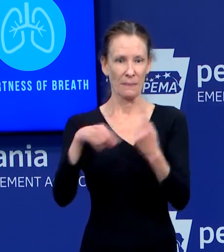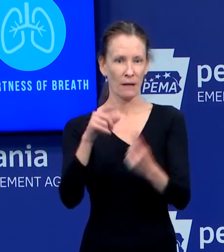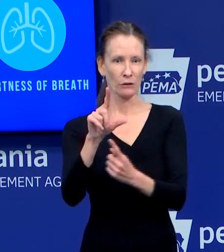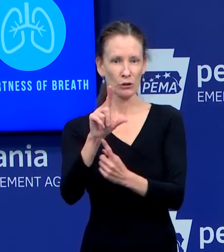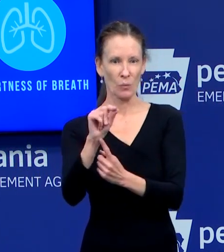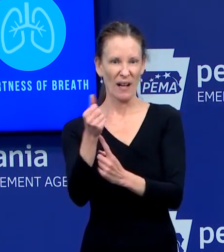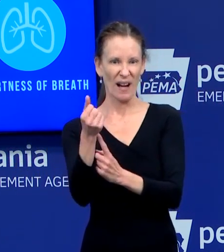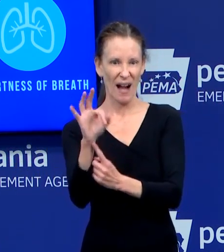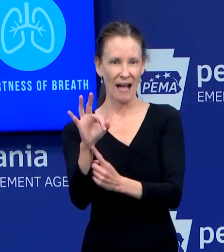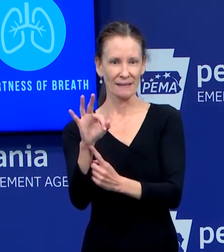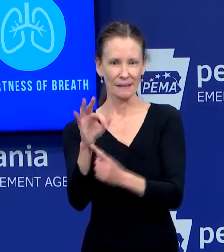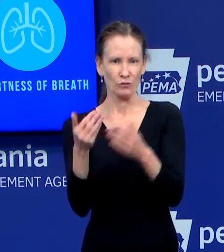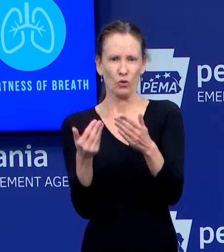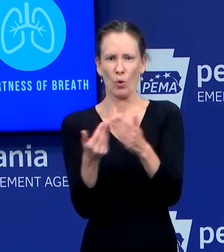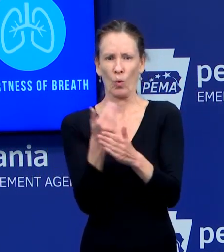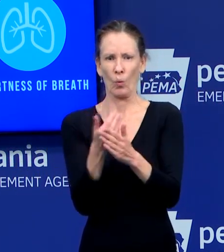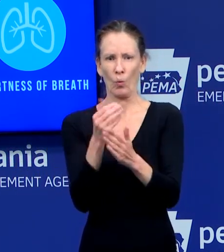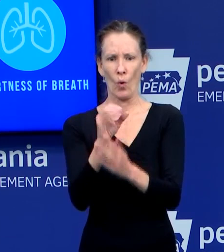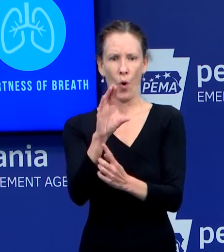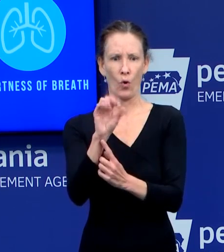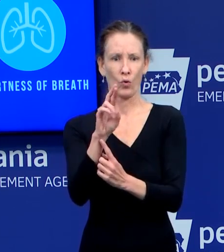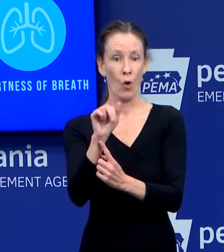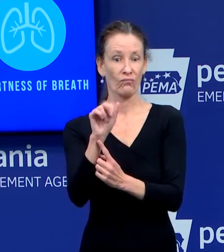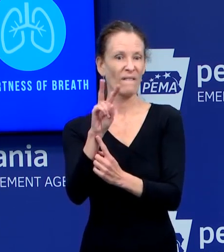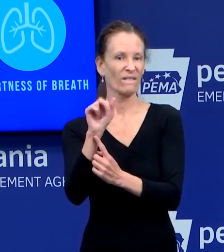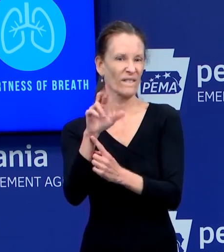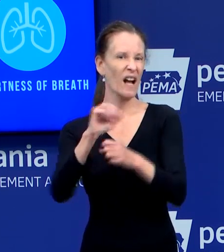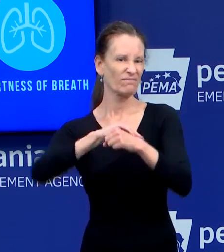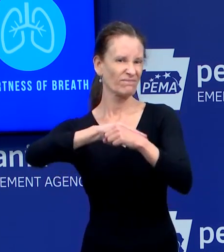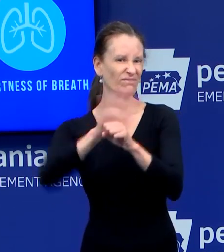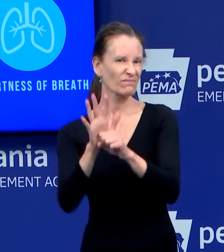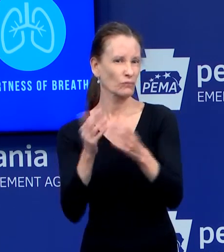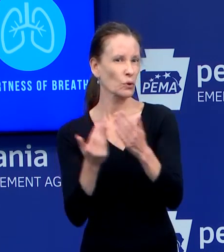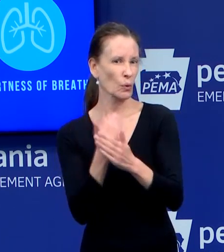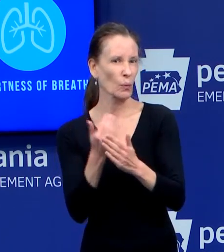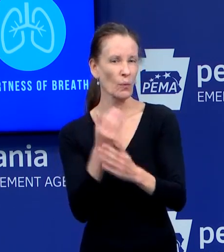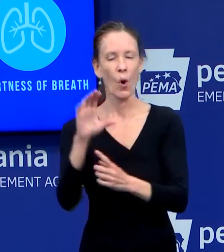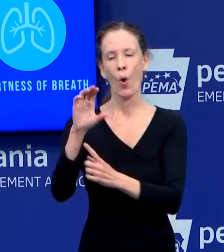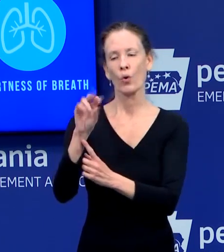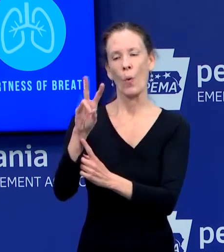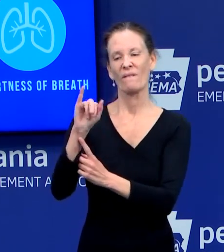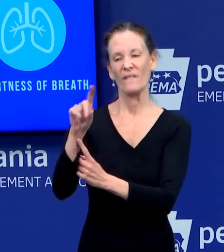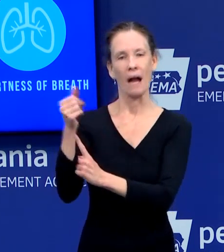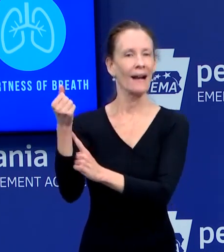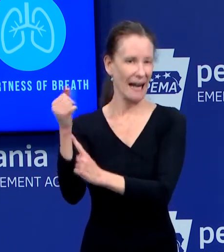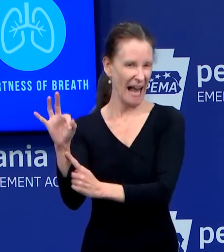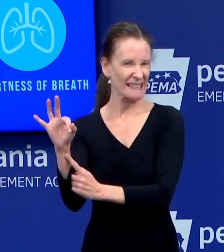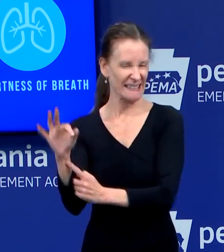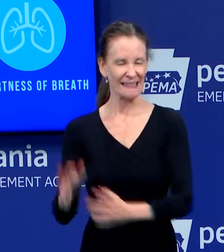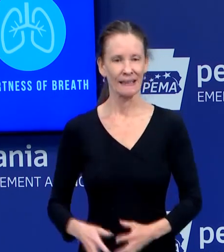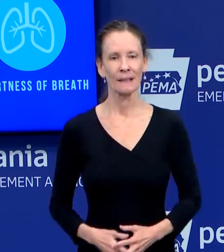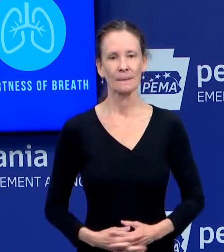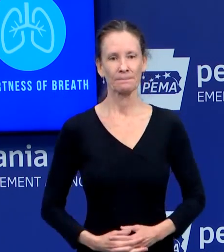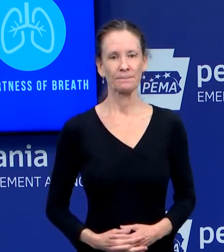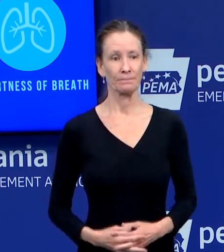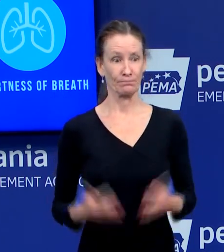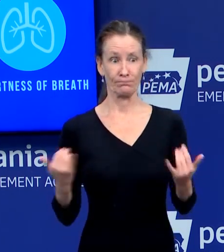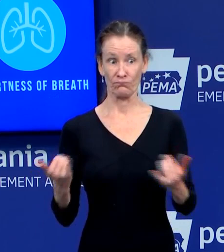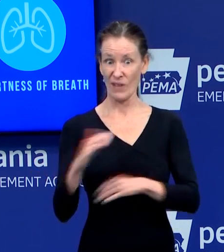coronavirus or COVID-19. As of this afternoon, we have 33